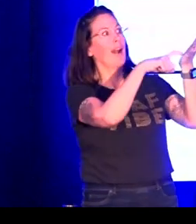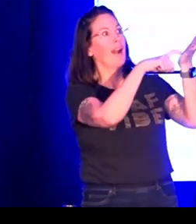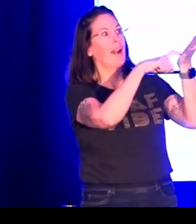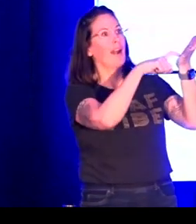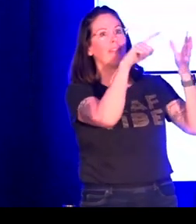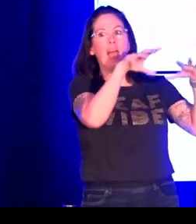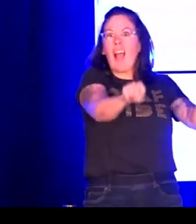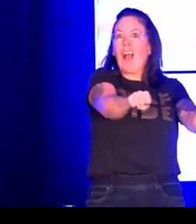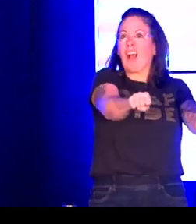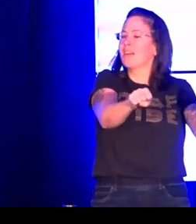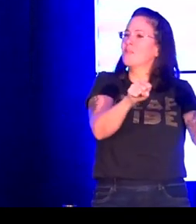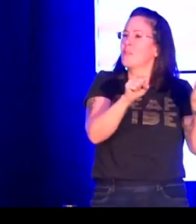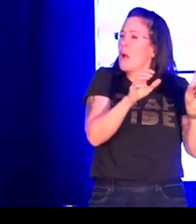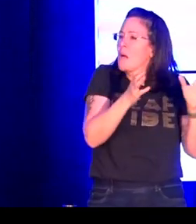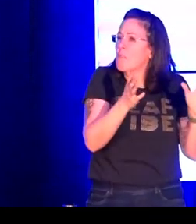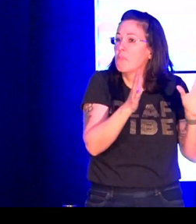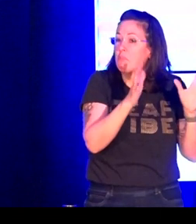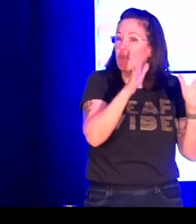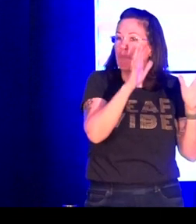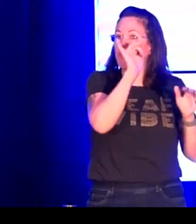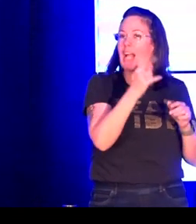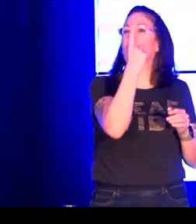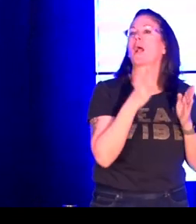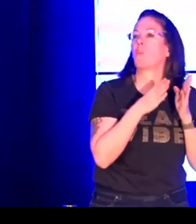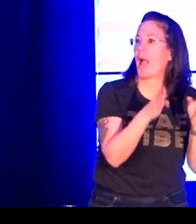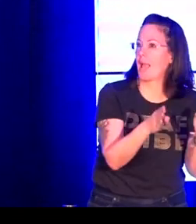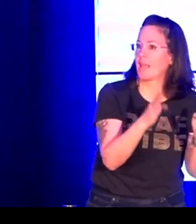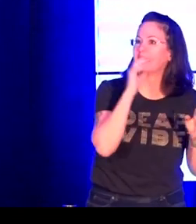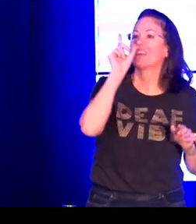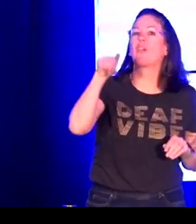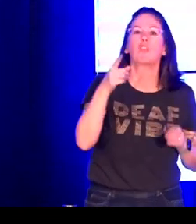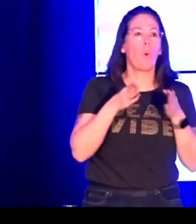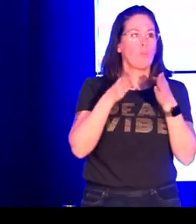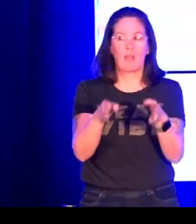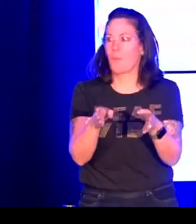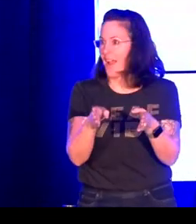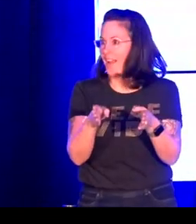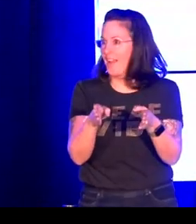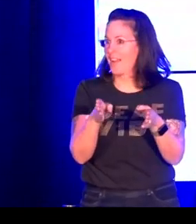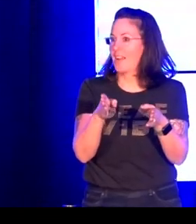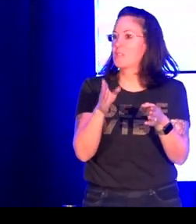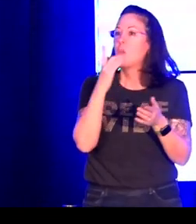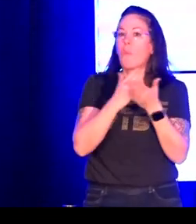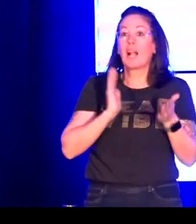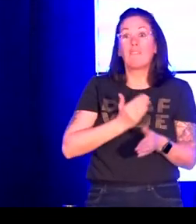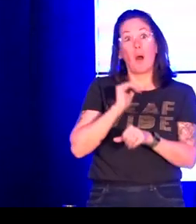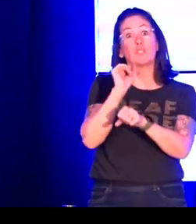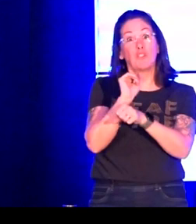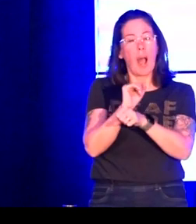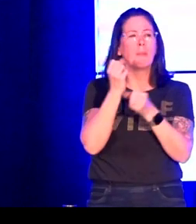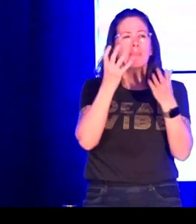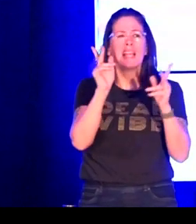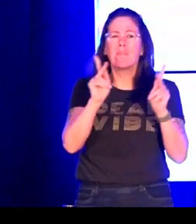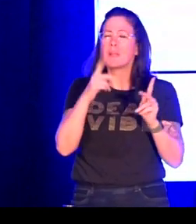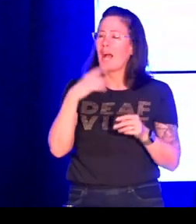I can then create spaces that allow for that. And we think about traditional linguistics has been done in specific ways.